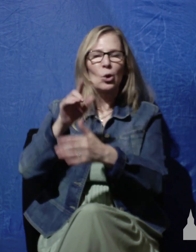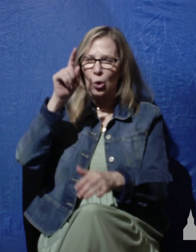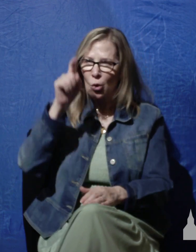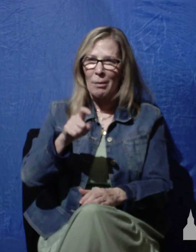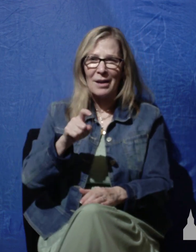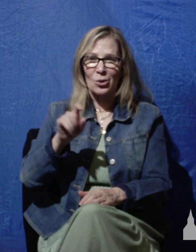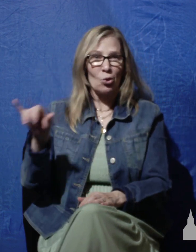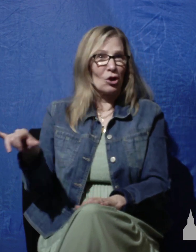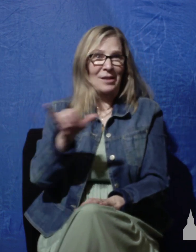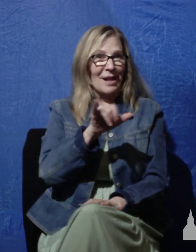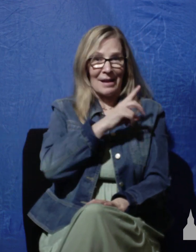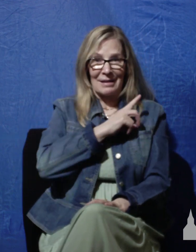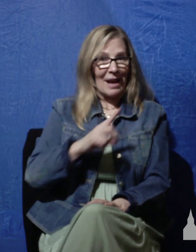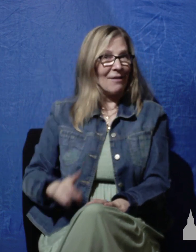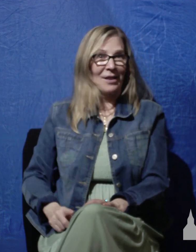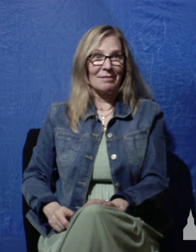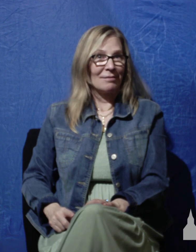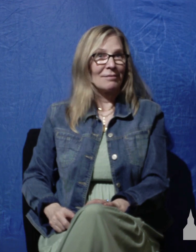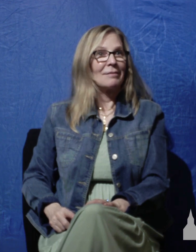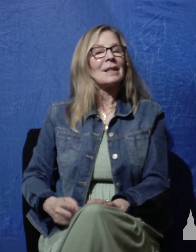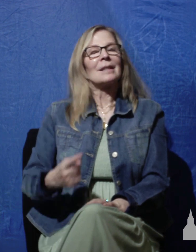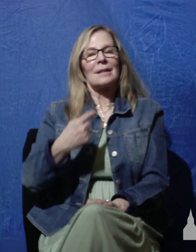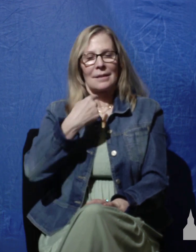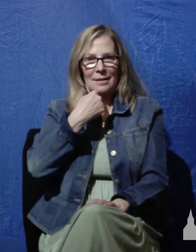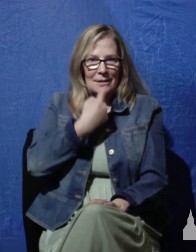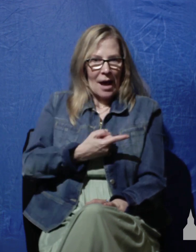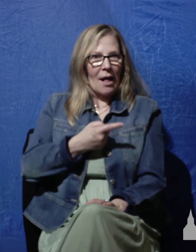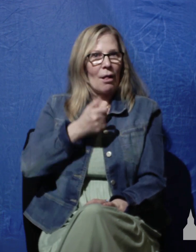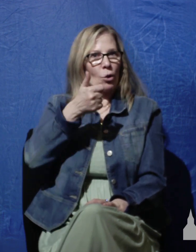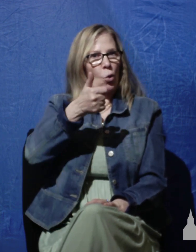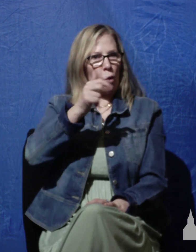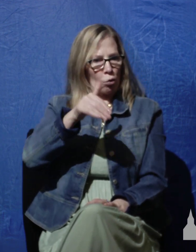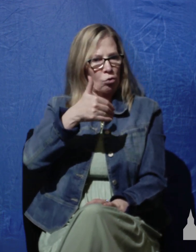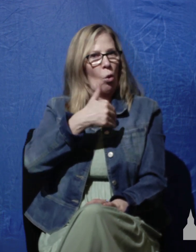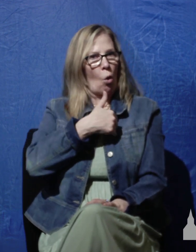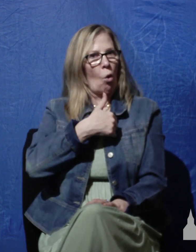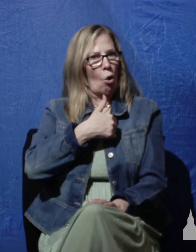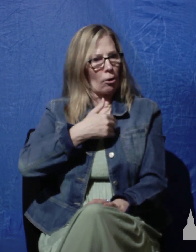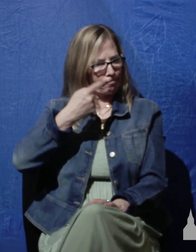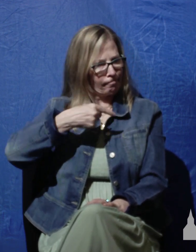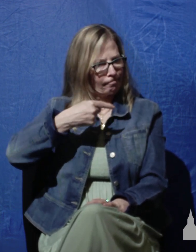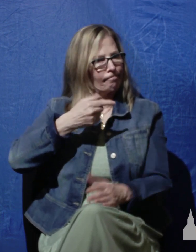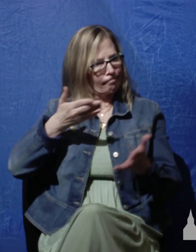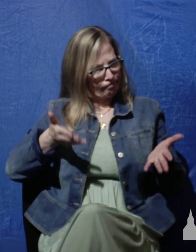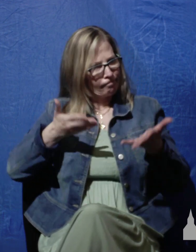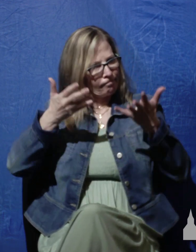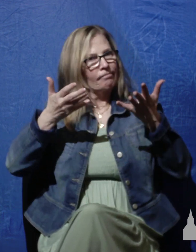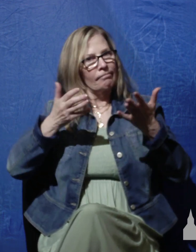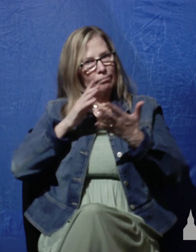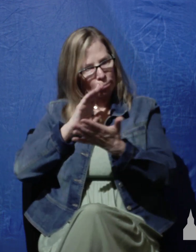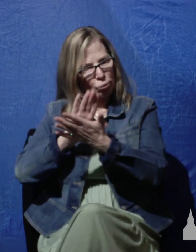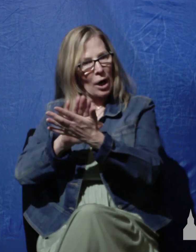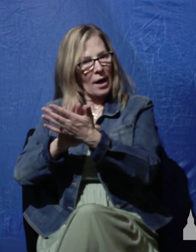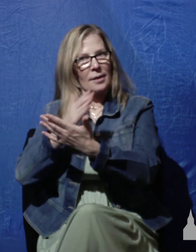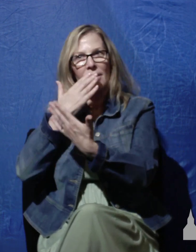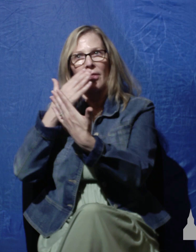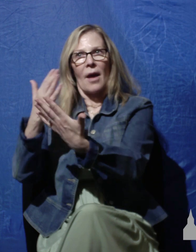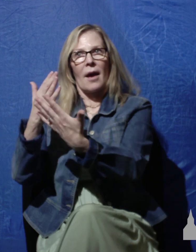David did. And that's the point. Tell your soul. Tell your soul to praise and thank God for forgiving